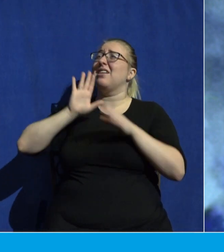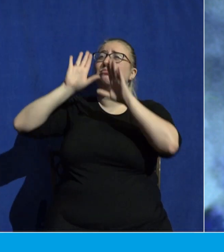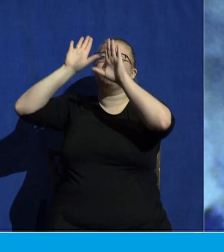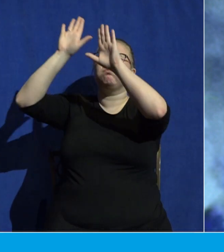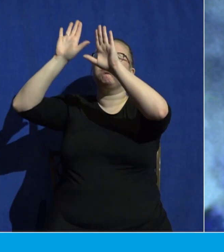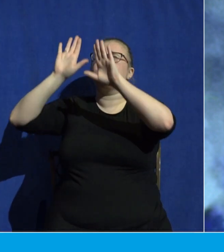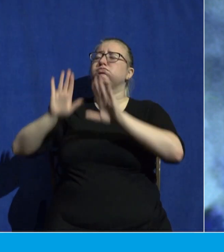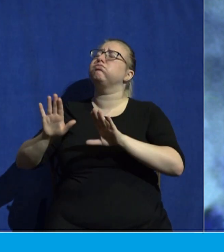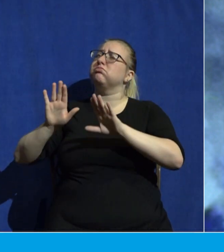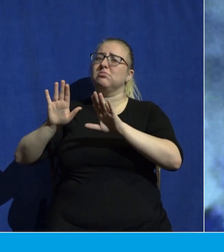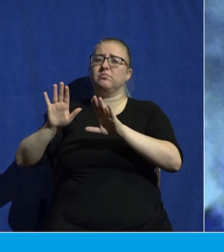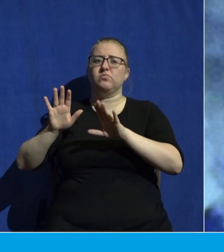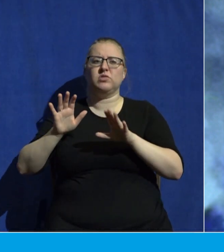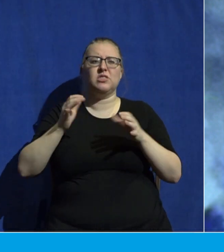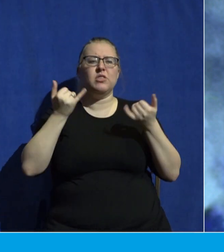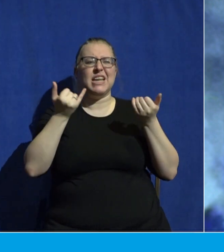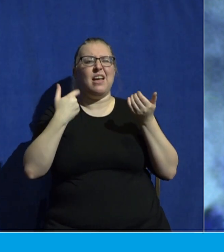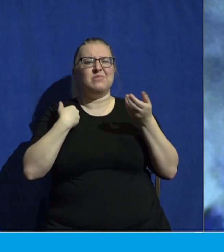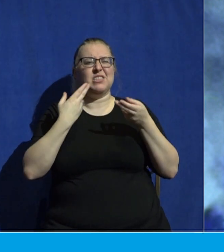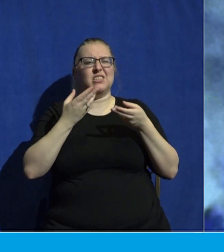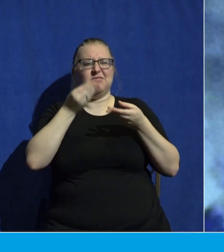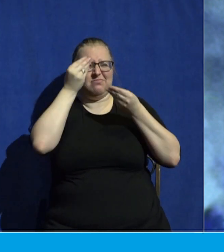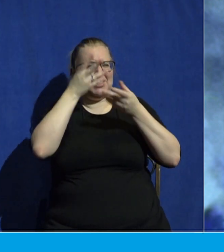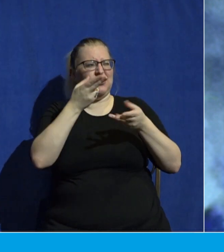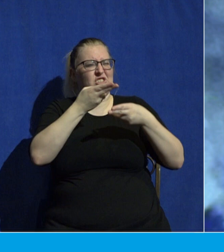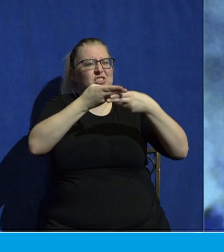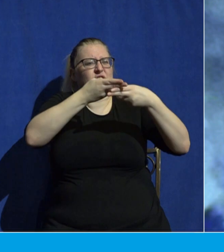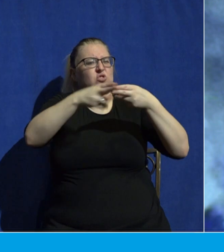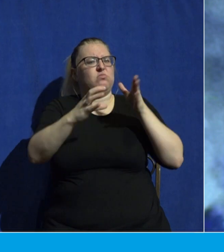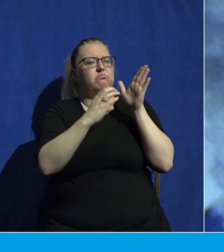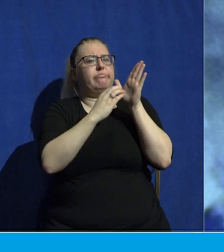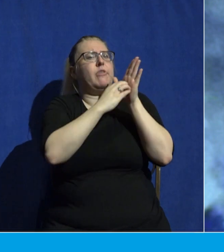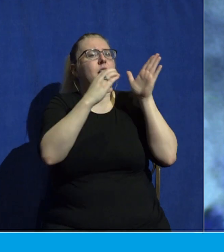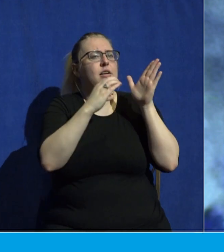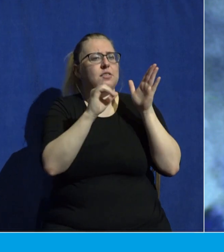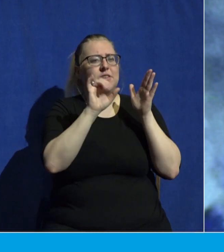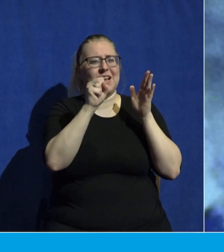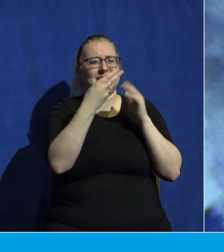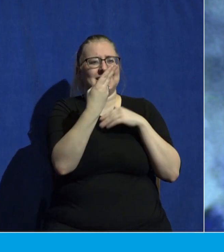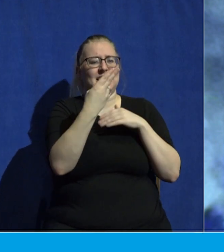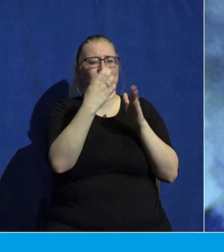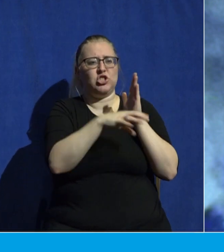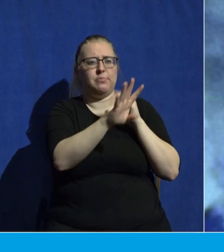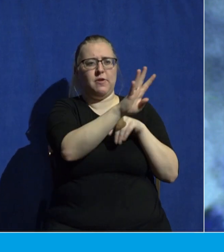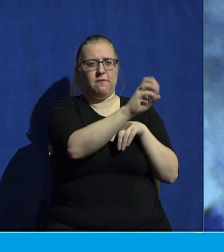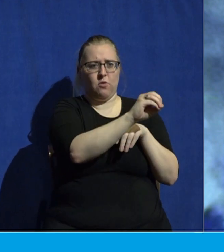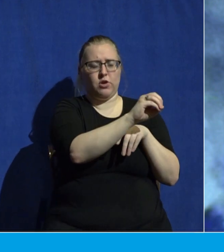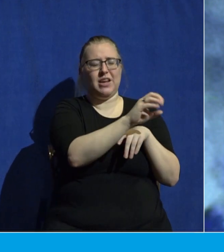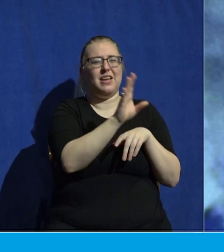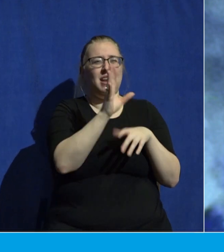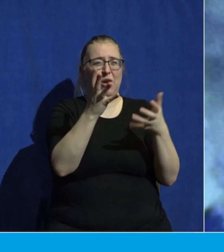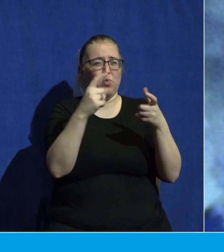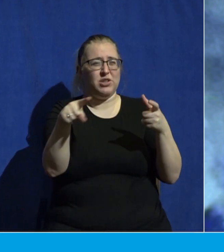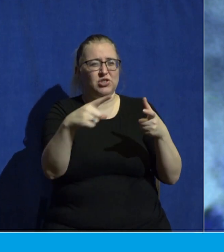want you to listen just to a portion of Isaiah 40. And I want you to hear about the greatness of our God.